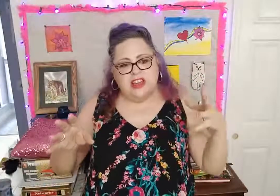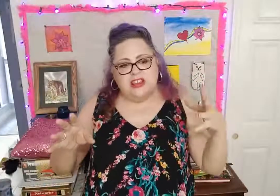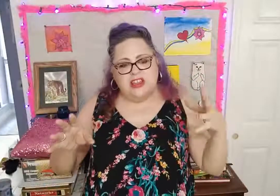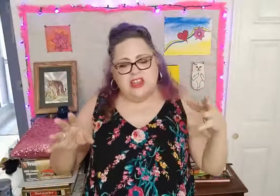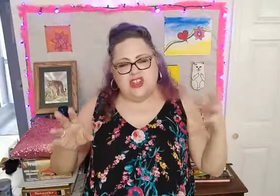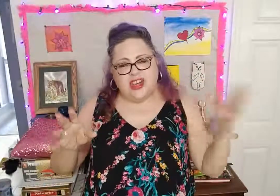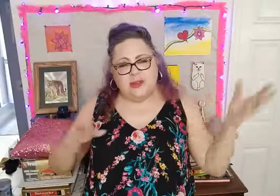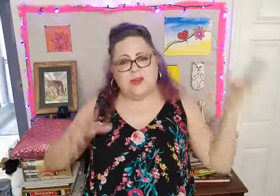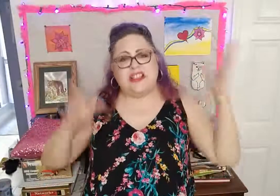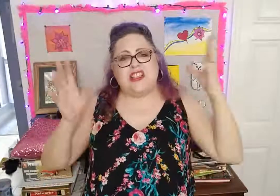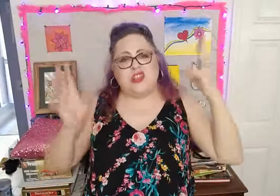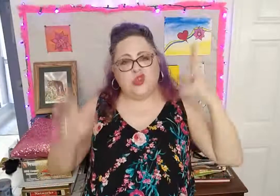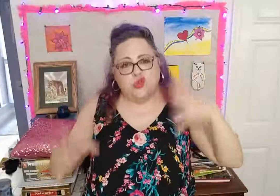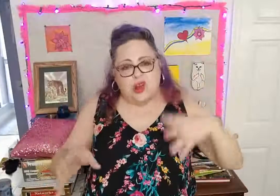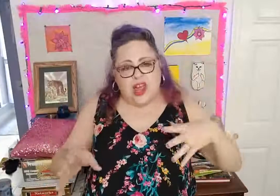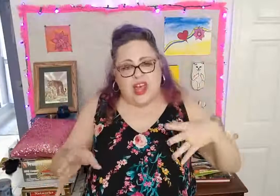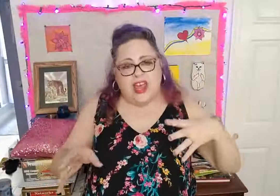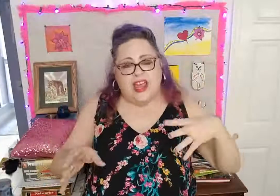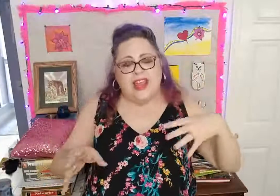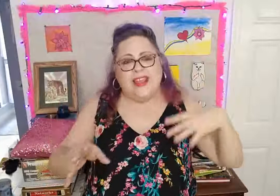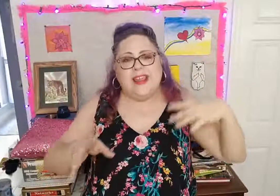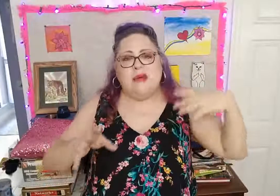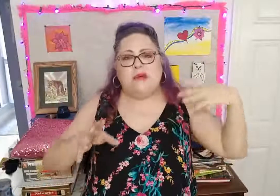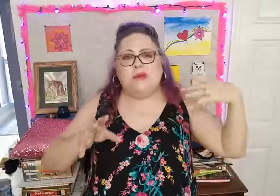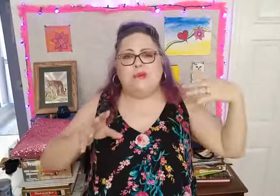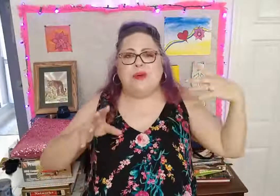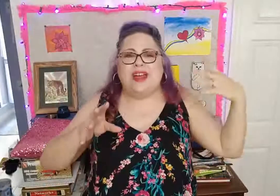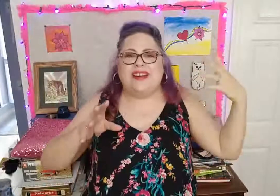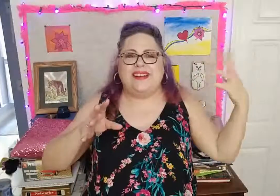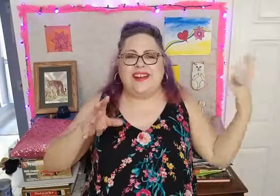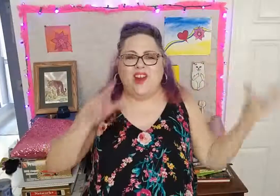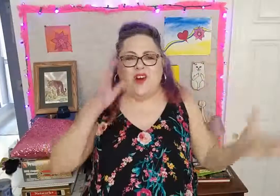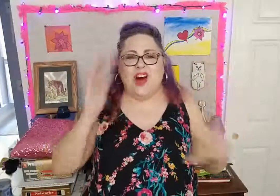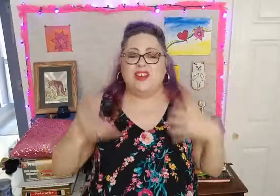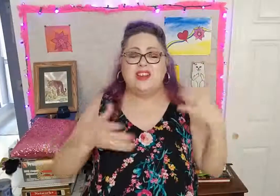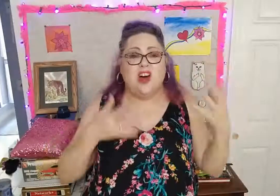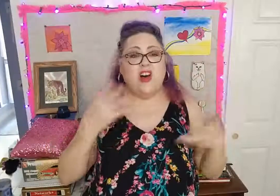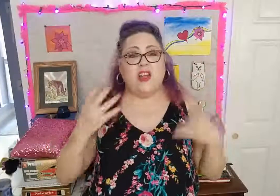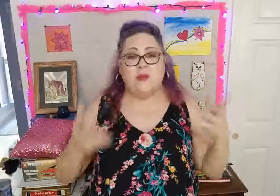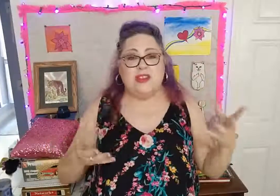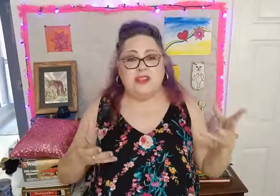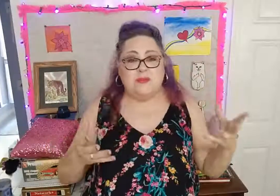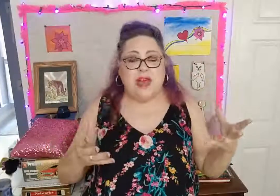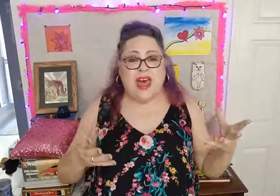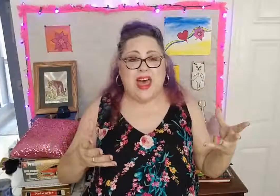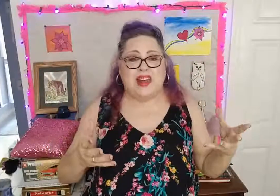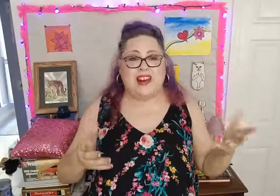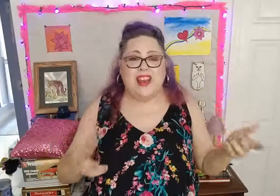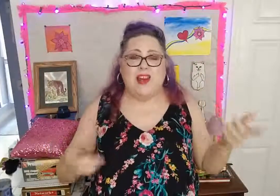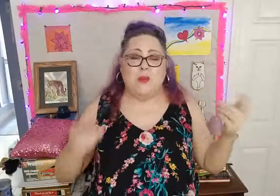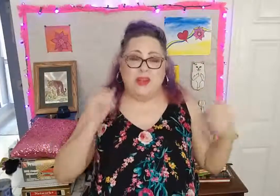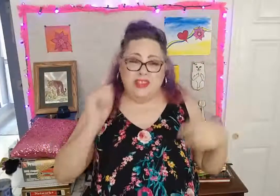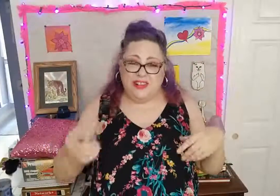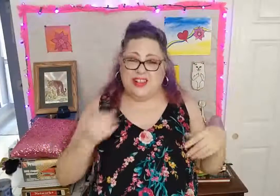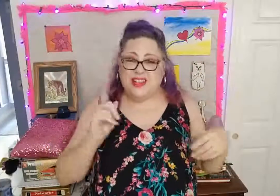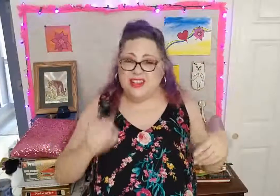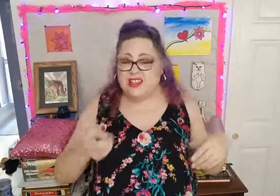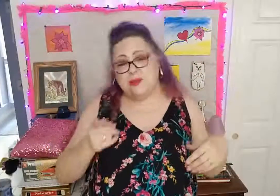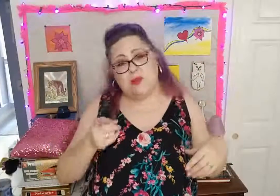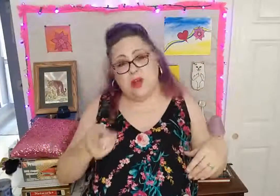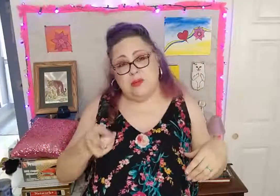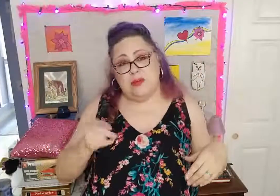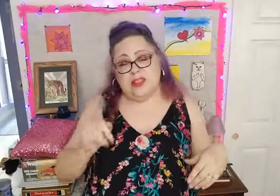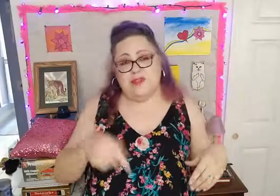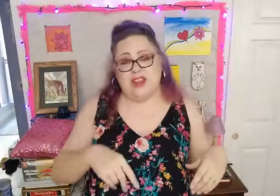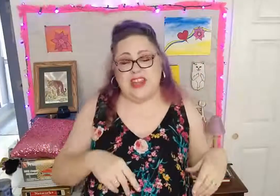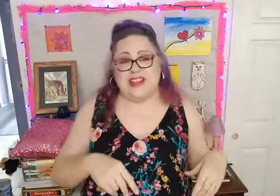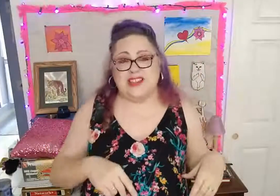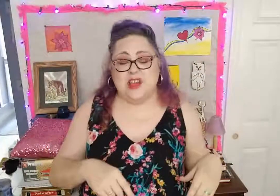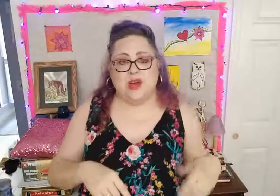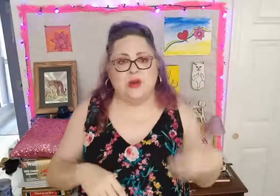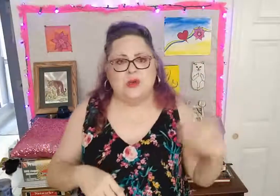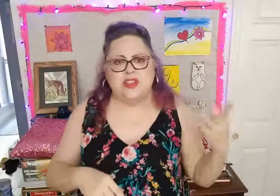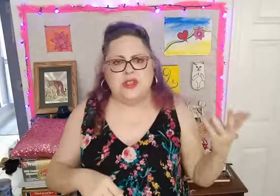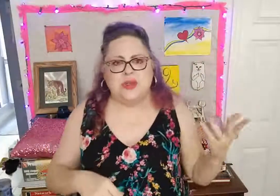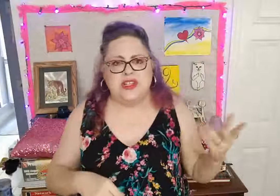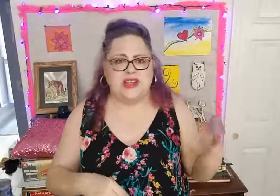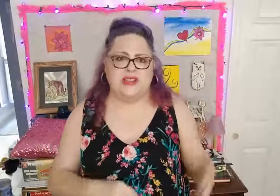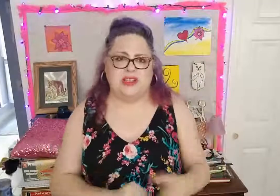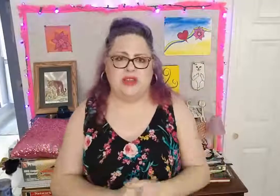The chicken was a little dry. But, you know, all in all, it wasn't bad. One thing that did disappoint me about the fajitas, though, were the tortillas that